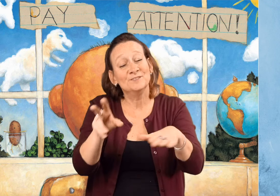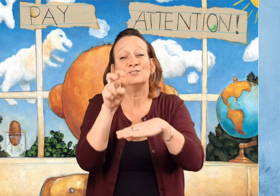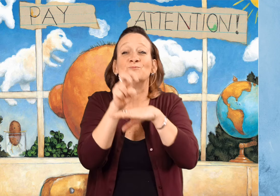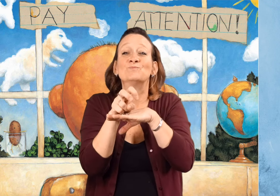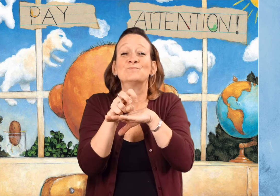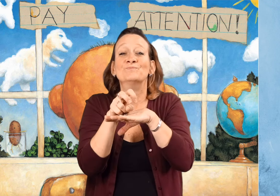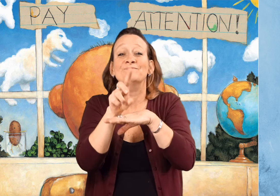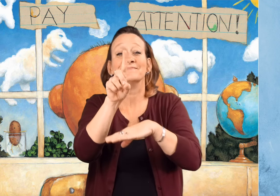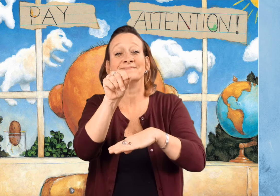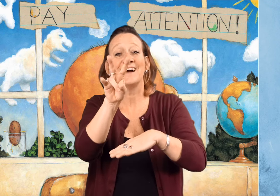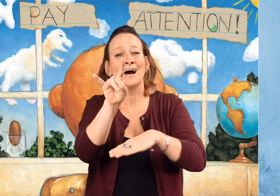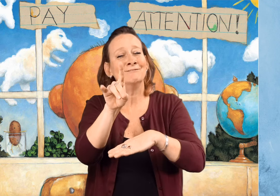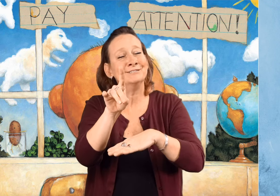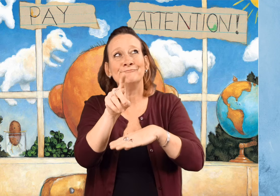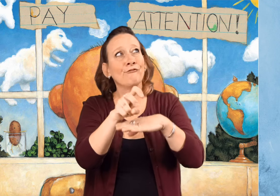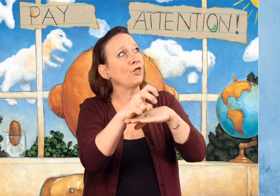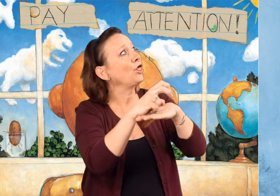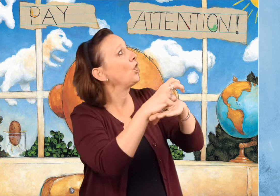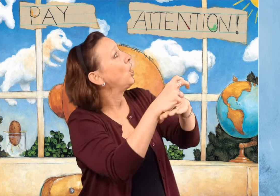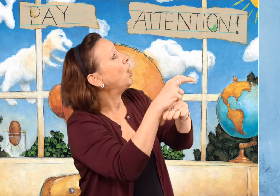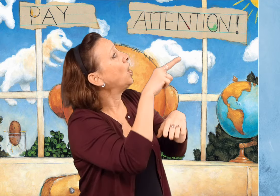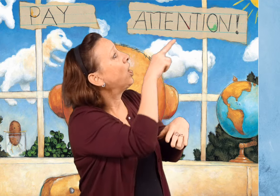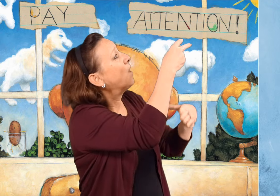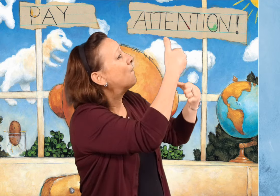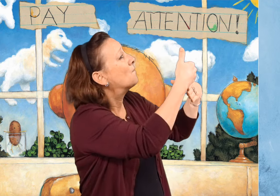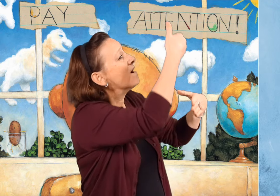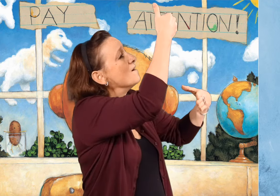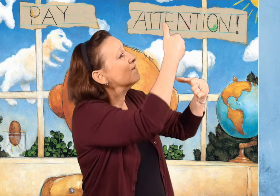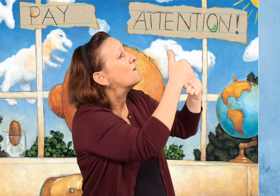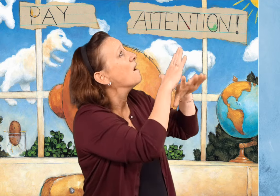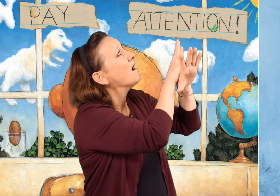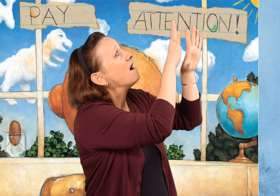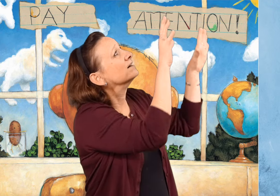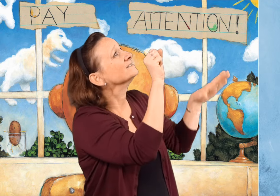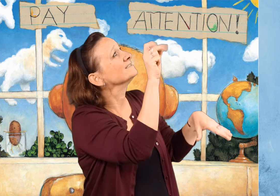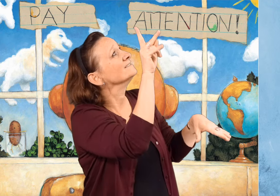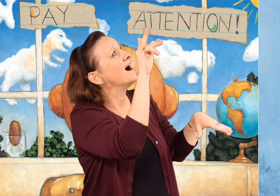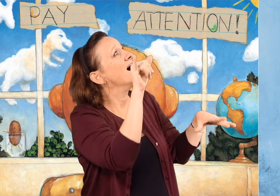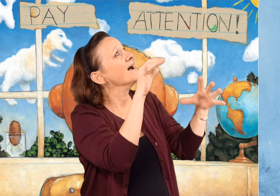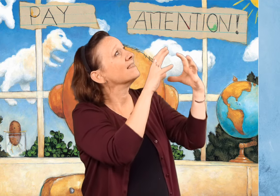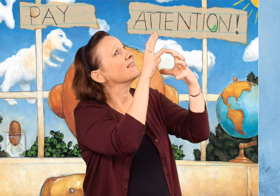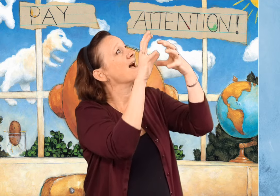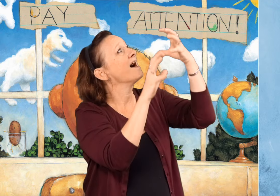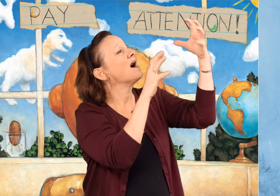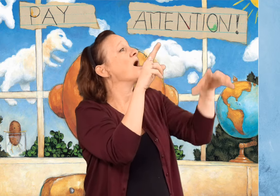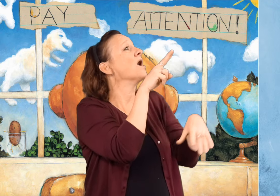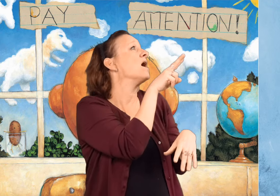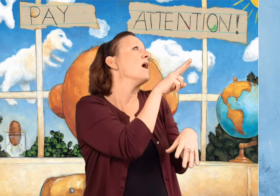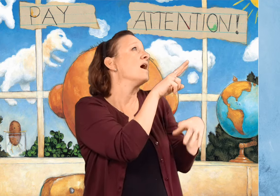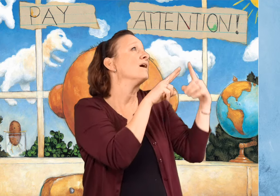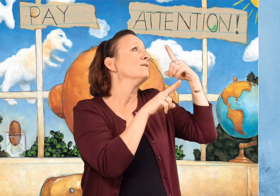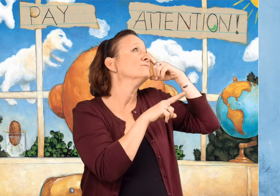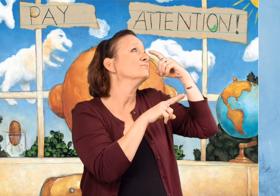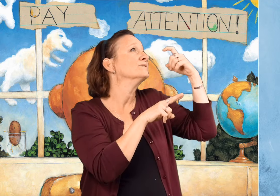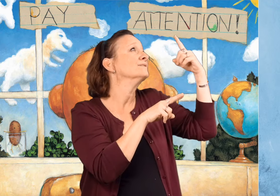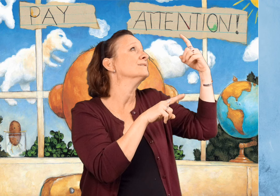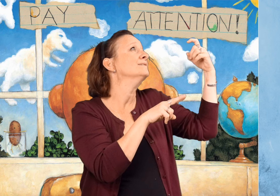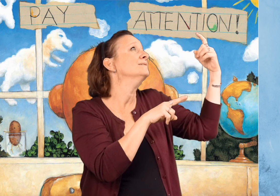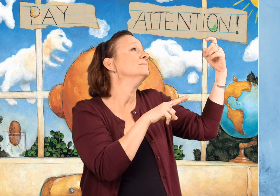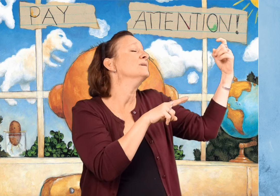In the classroom, David stares out the window at the clouds in the sky and daydreams.